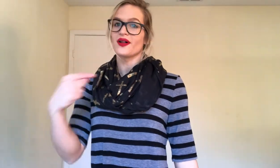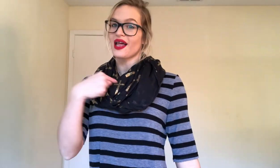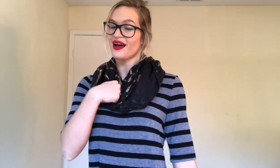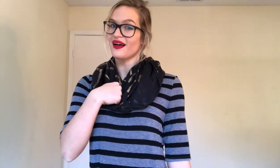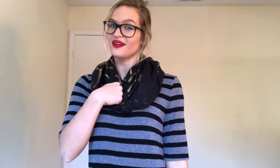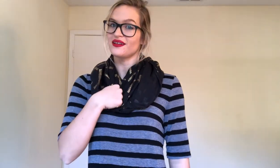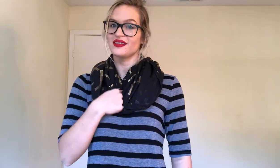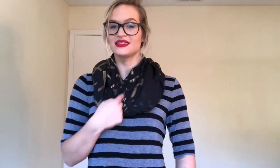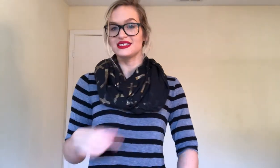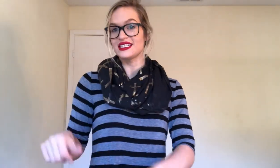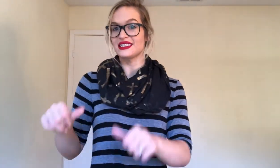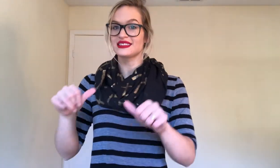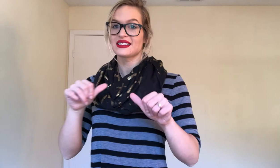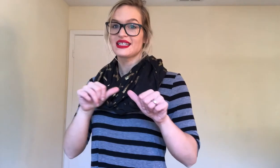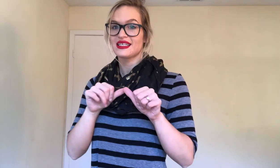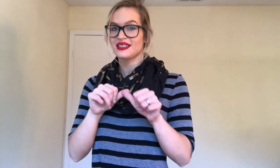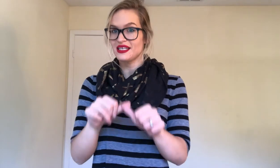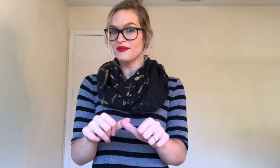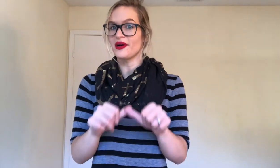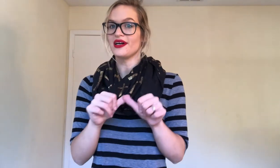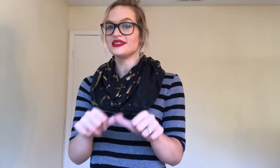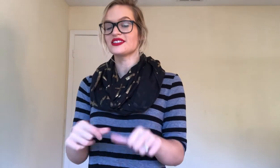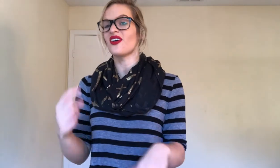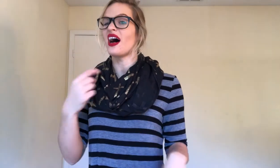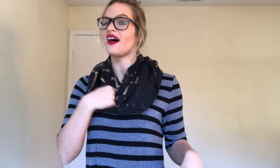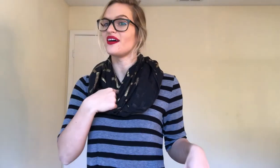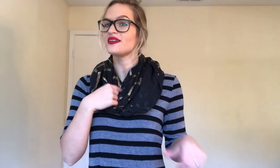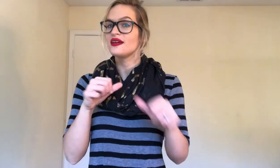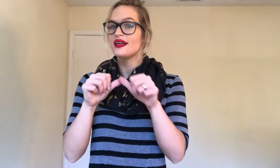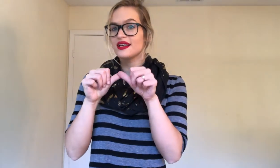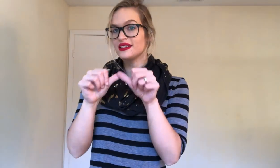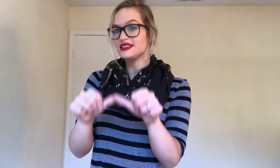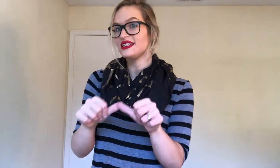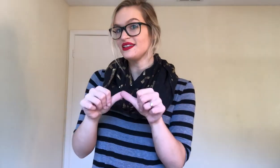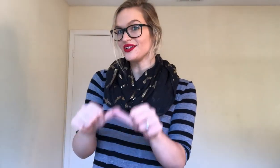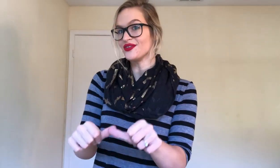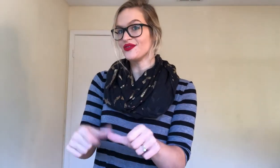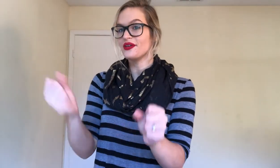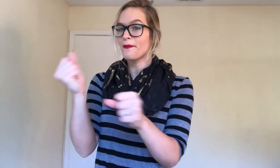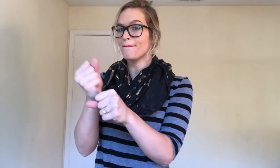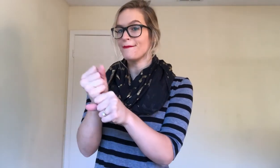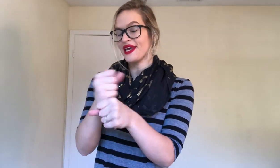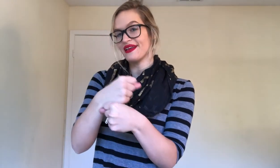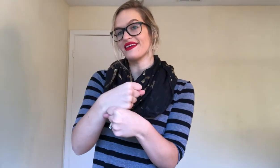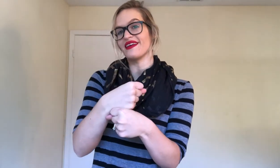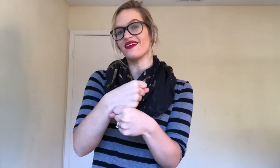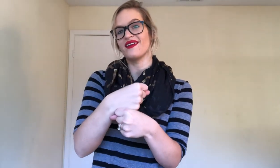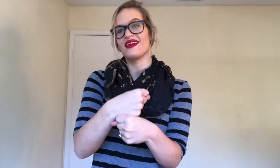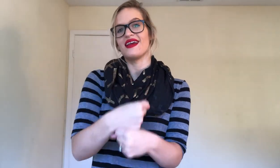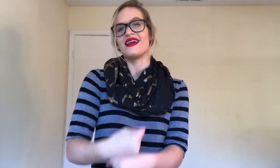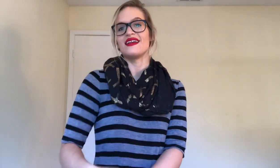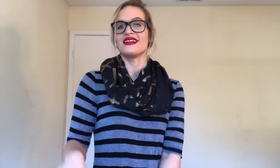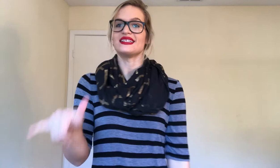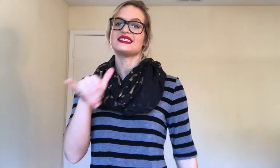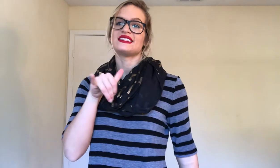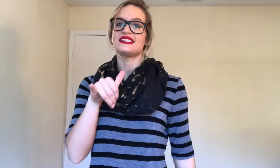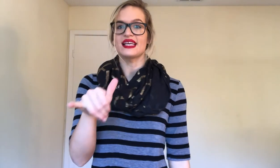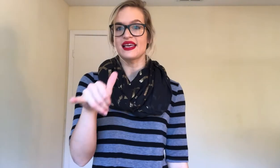Well. I'll. Just. Keep on. So. I'll. Continue. Making. The. Same.